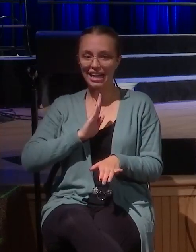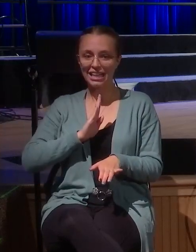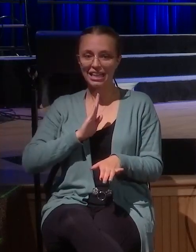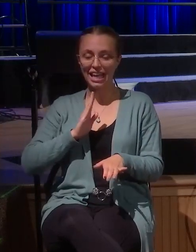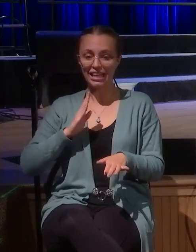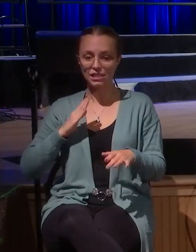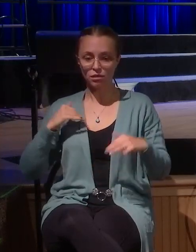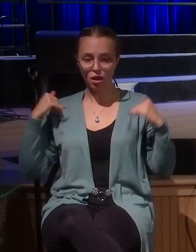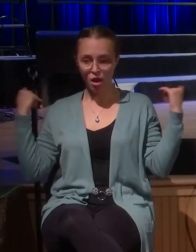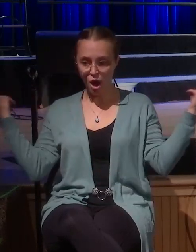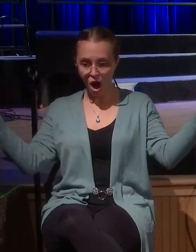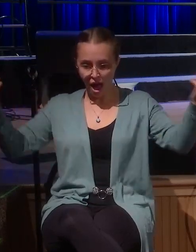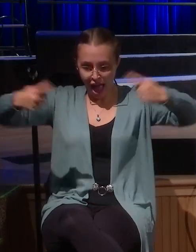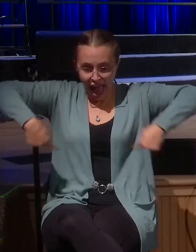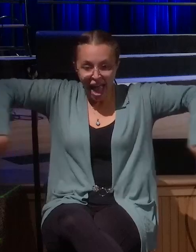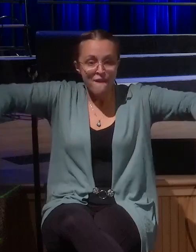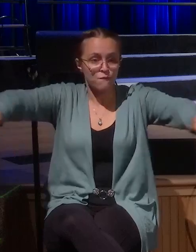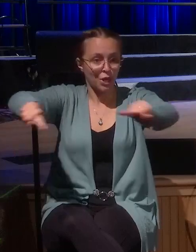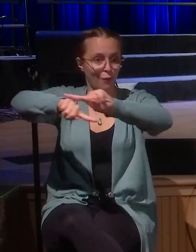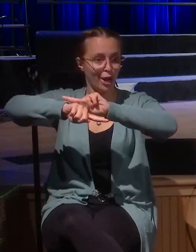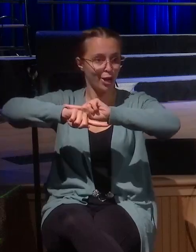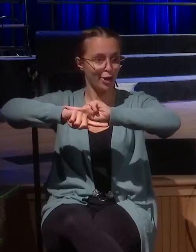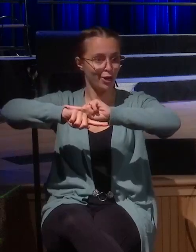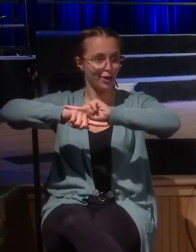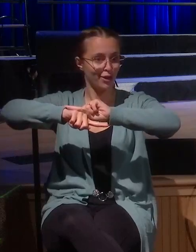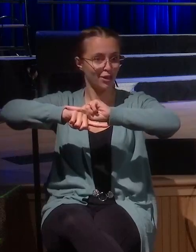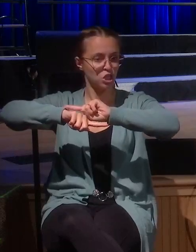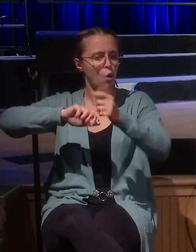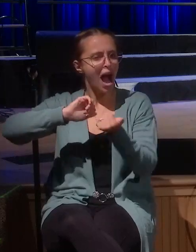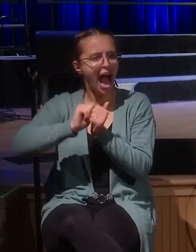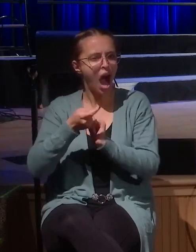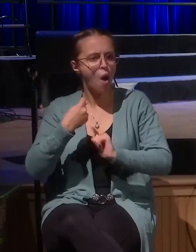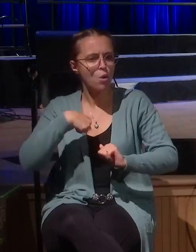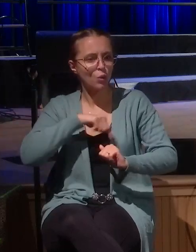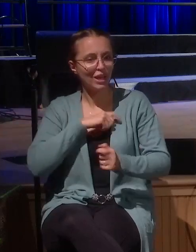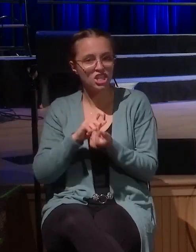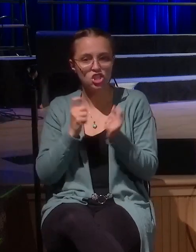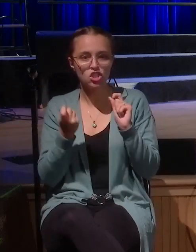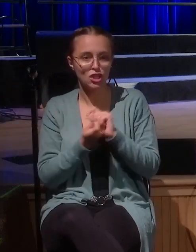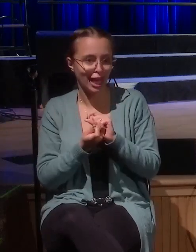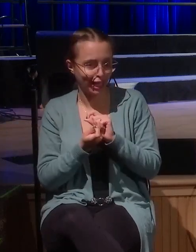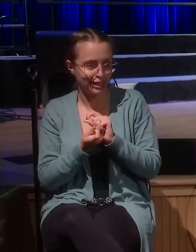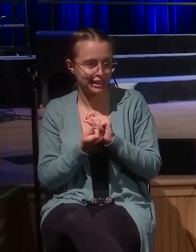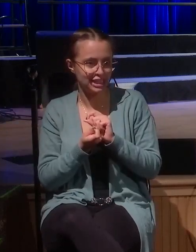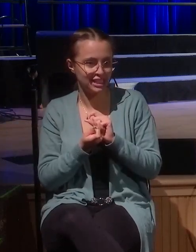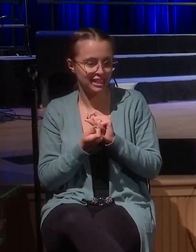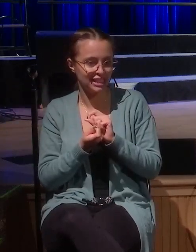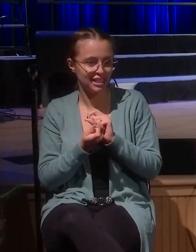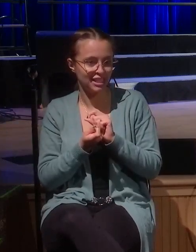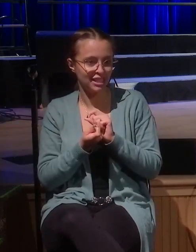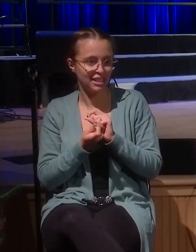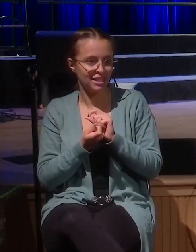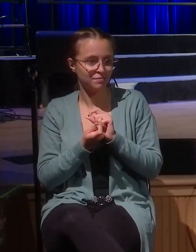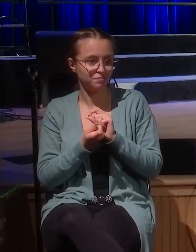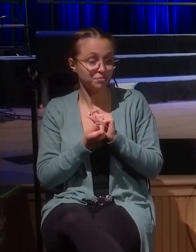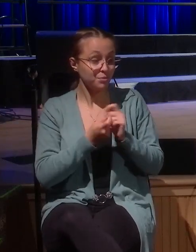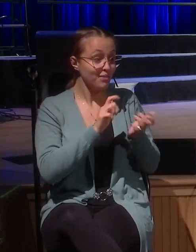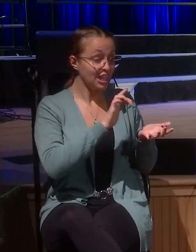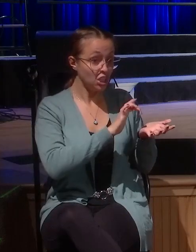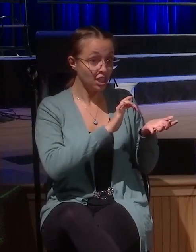and in our presence, what are we like? How are we changed? Just the mere presence of Jesus changed Zacchaeus forever. He